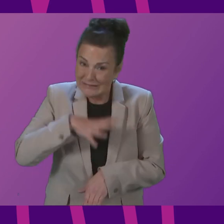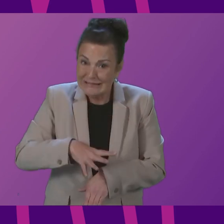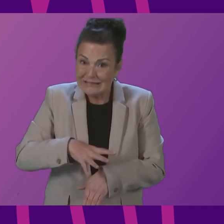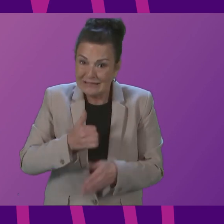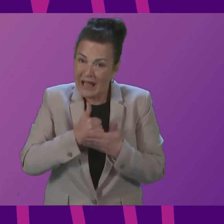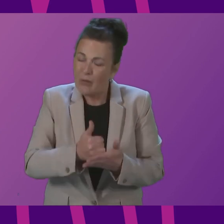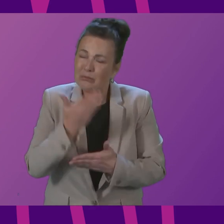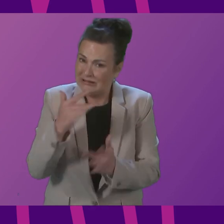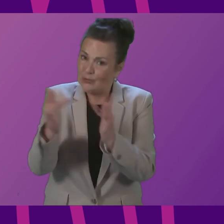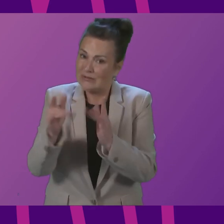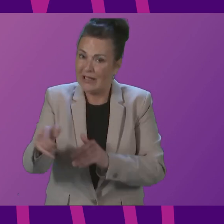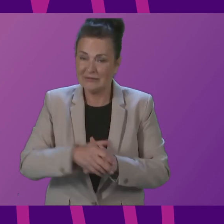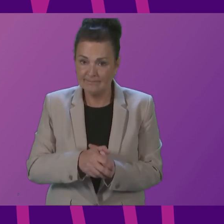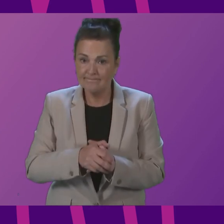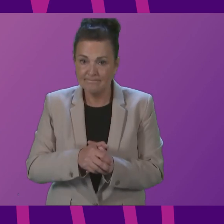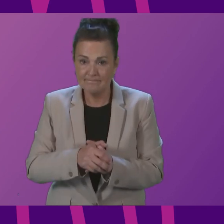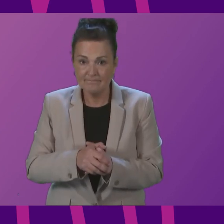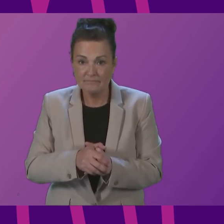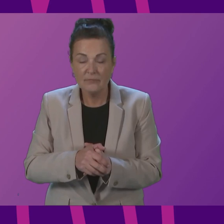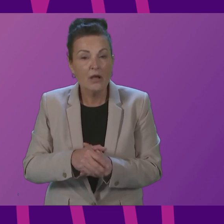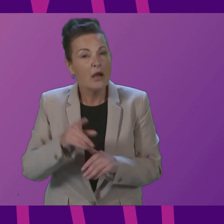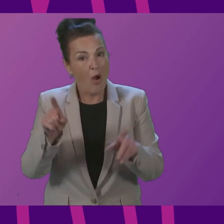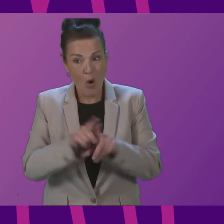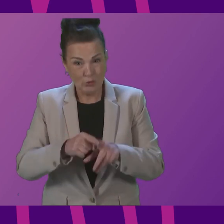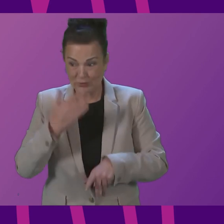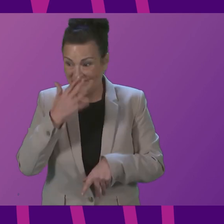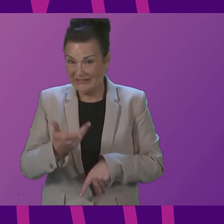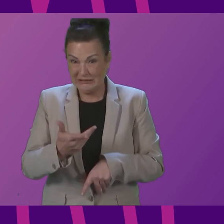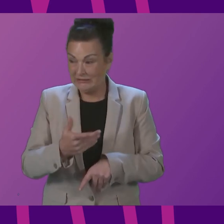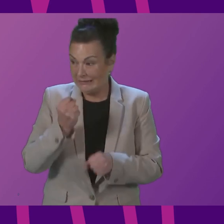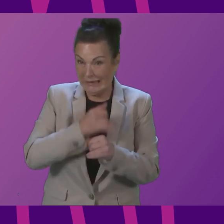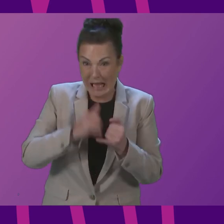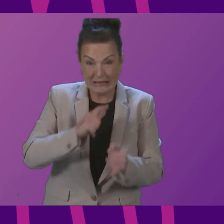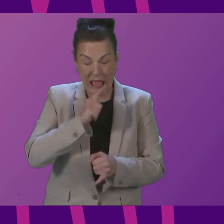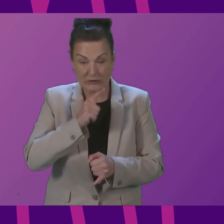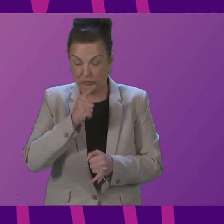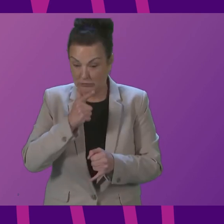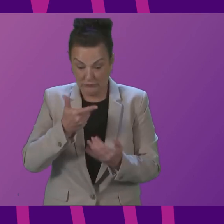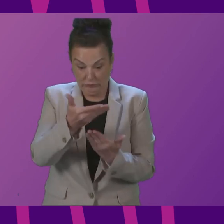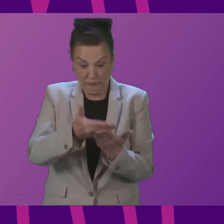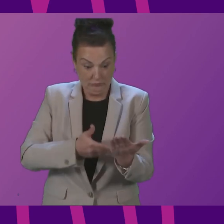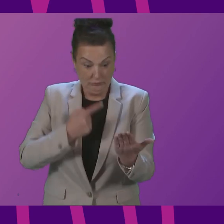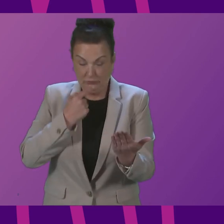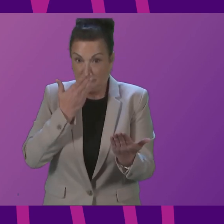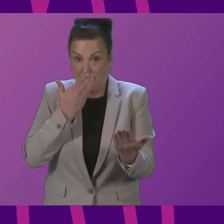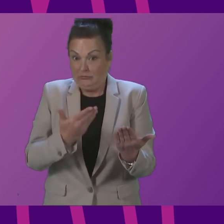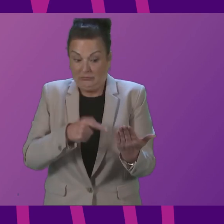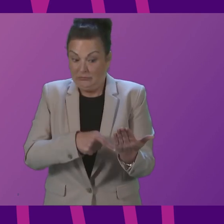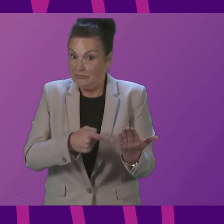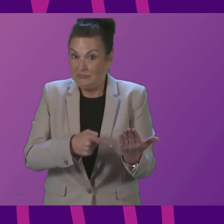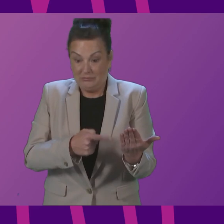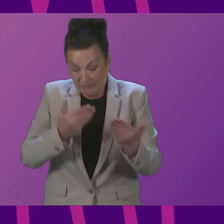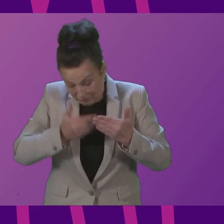and obviously the scale of energy bills is a significant problem for individuals in the